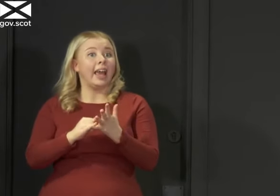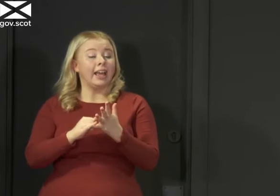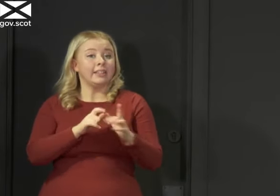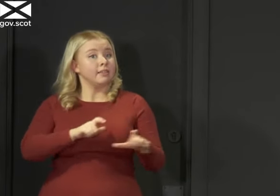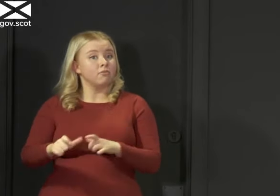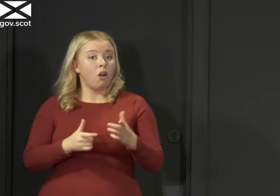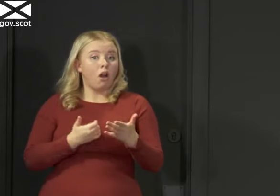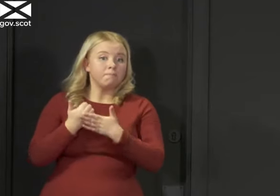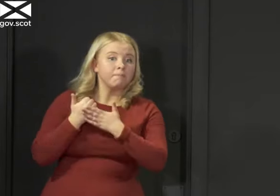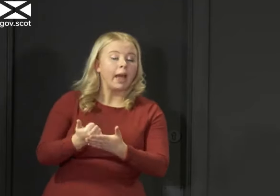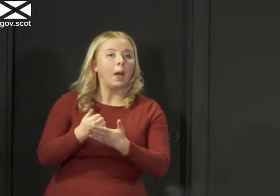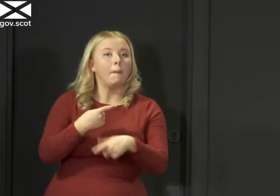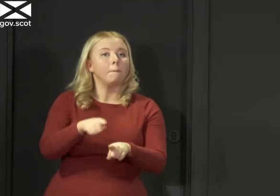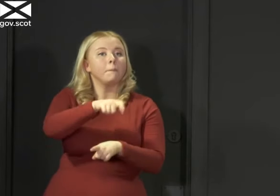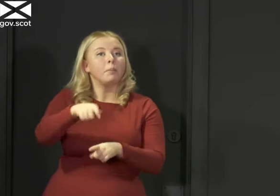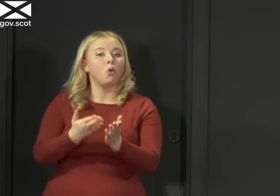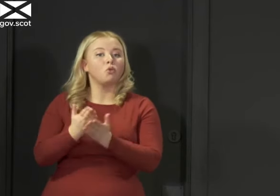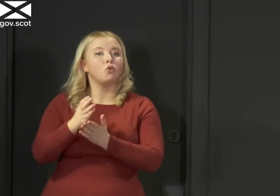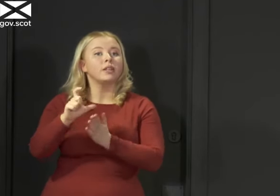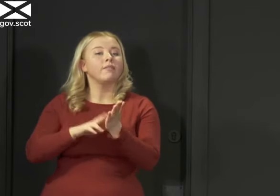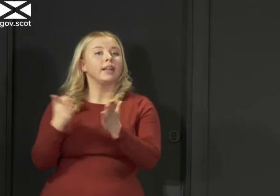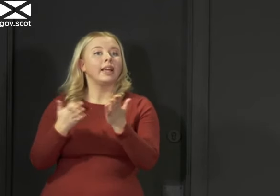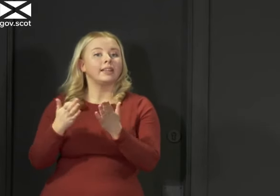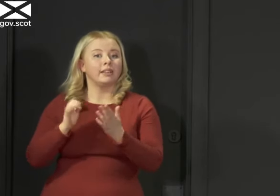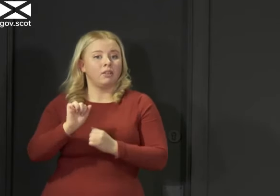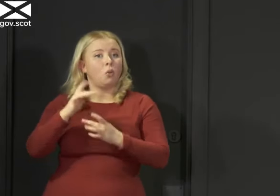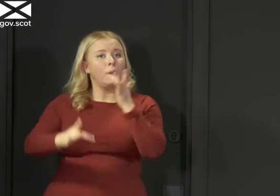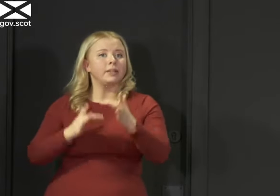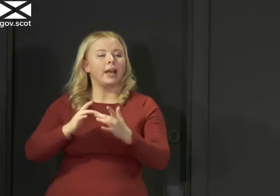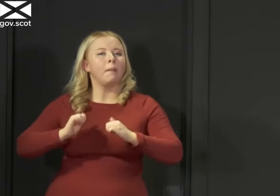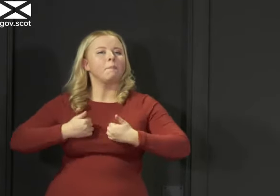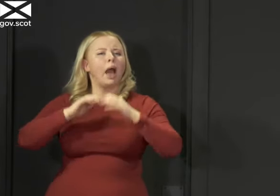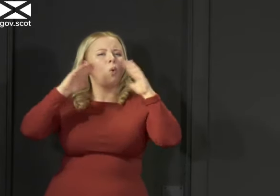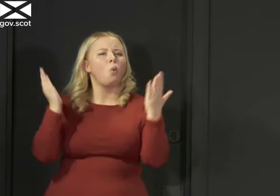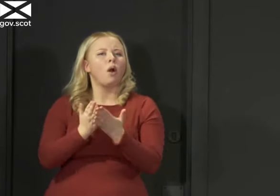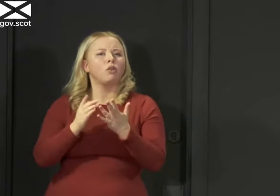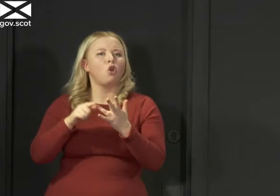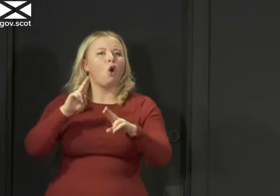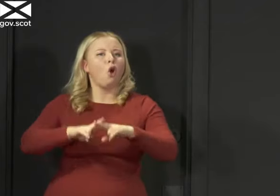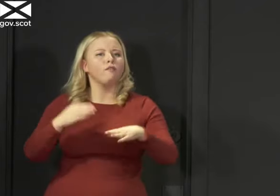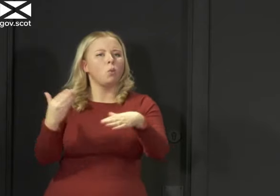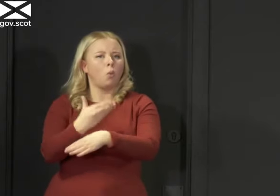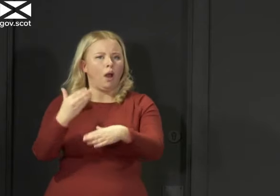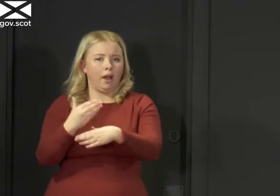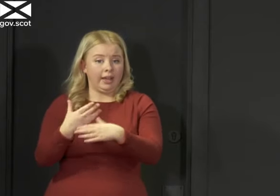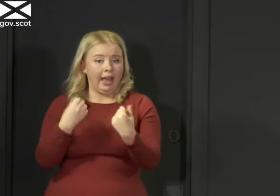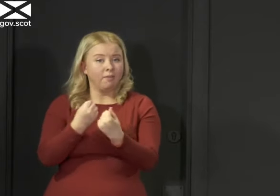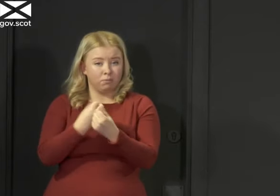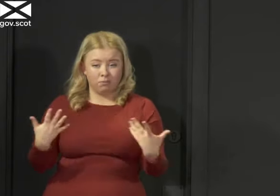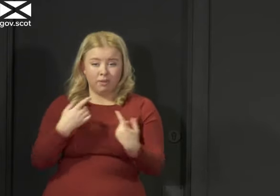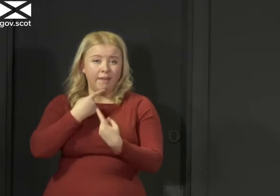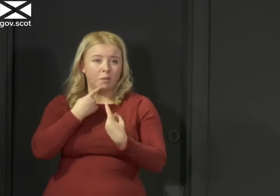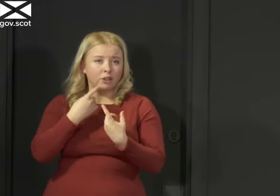to people throughout the crisis. For example, its website, My World of Work, provides information on online learning courses,